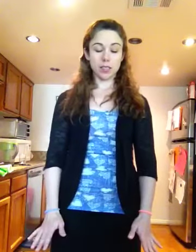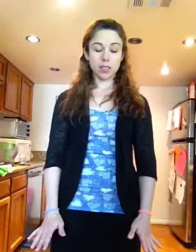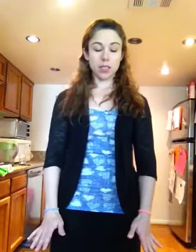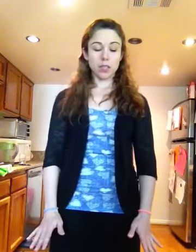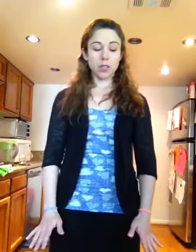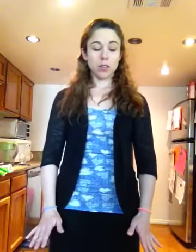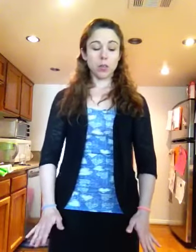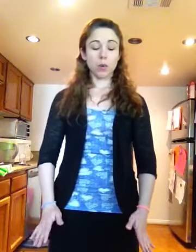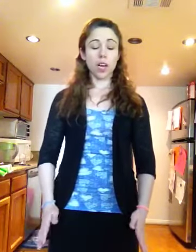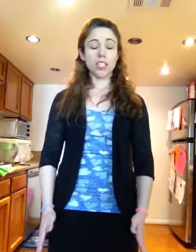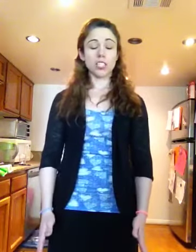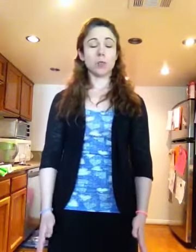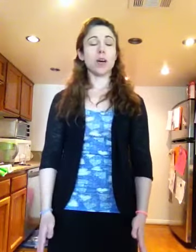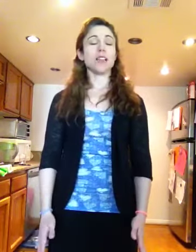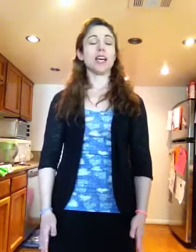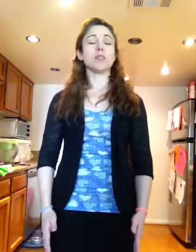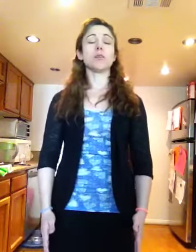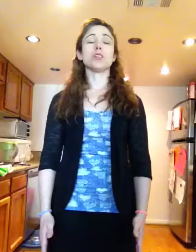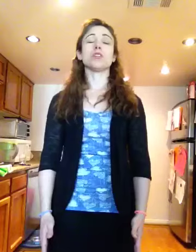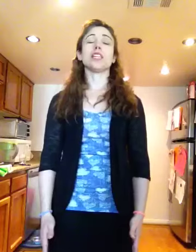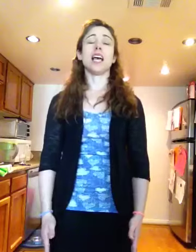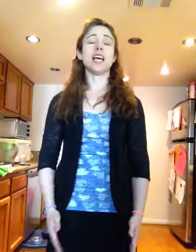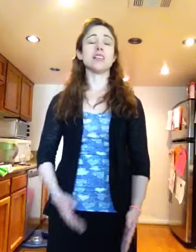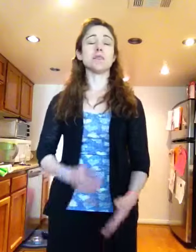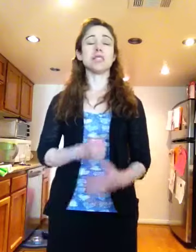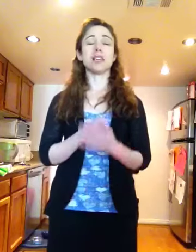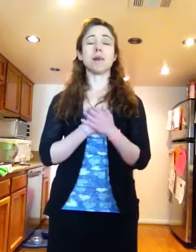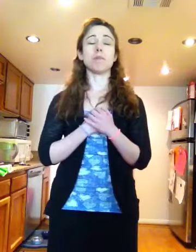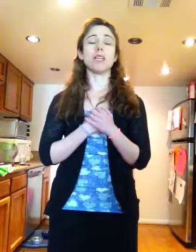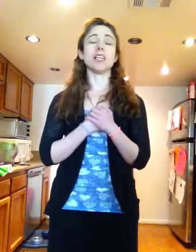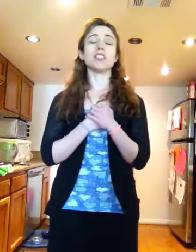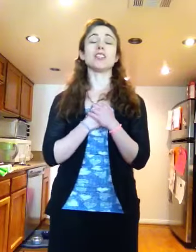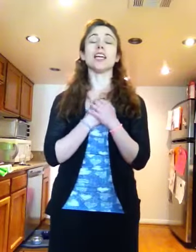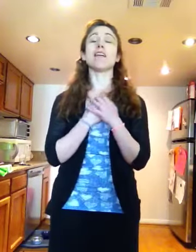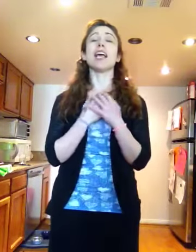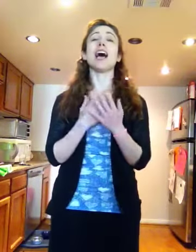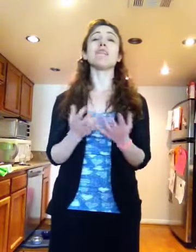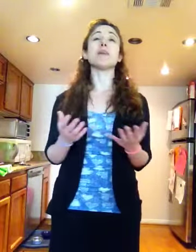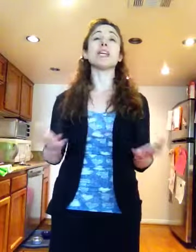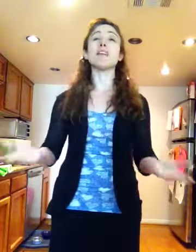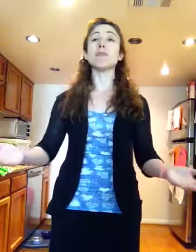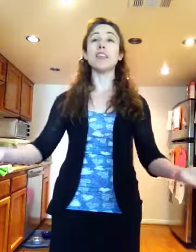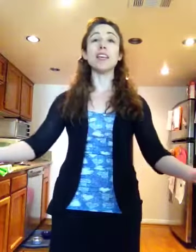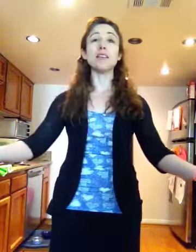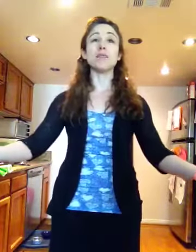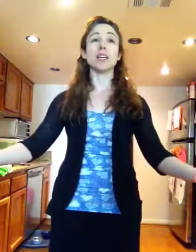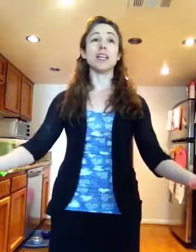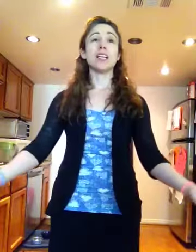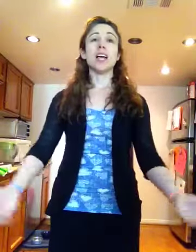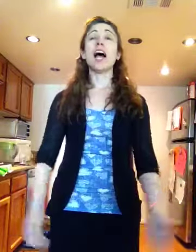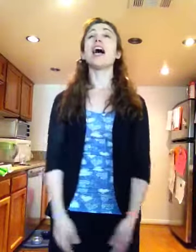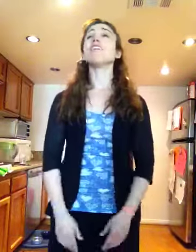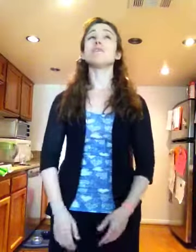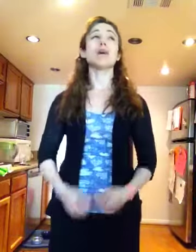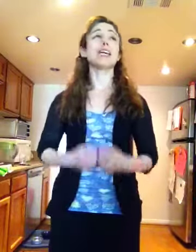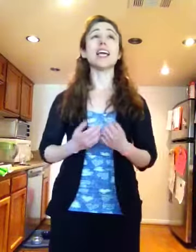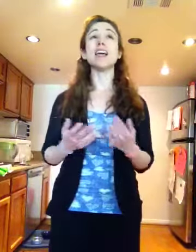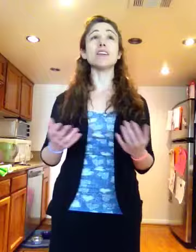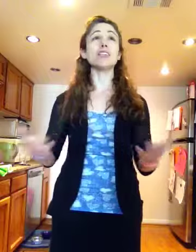Happily, when I shall wed, that lord whose hand must take my plight shall carry half my love with him, half my care and